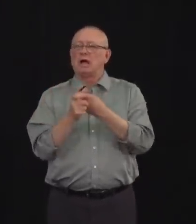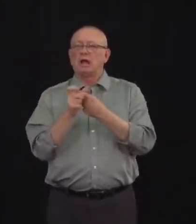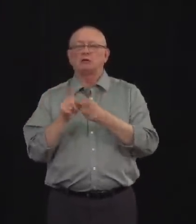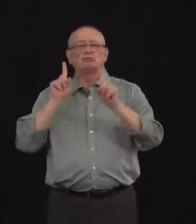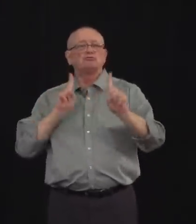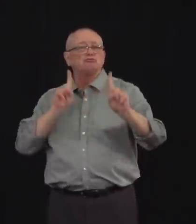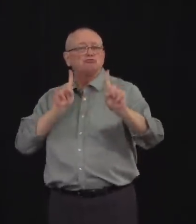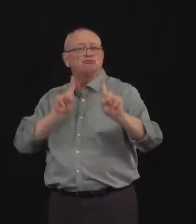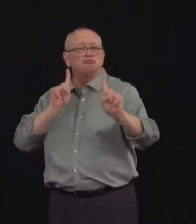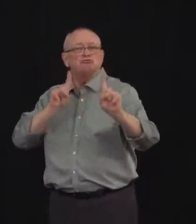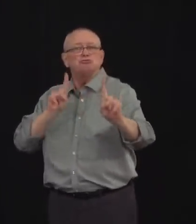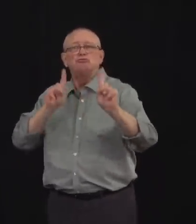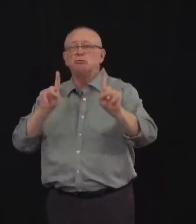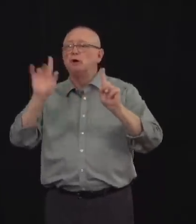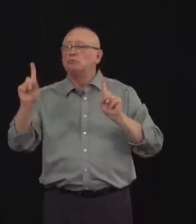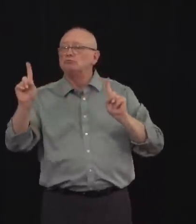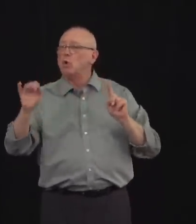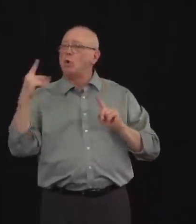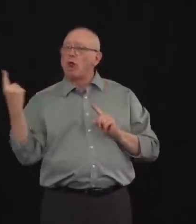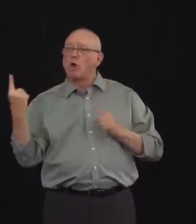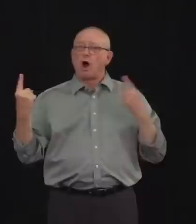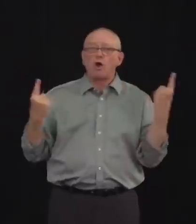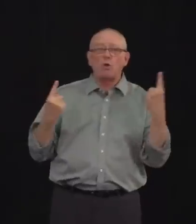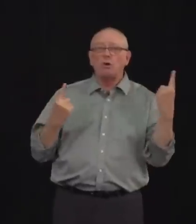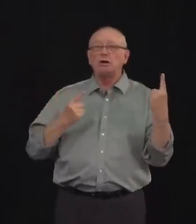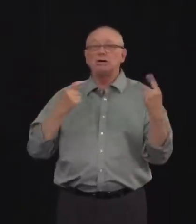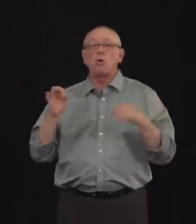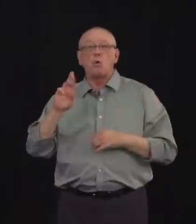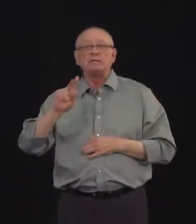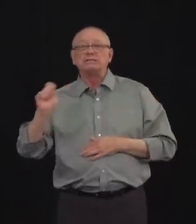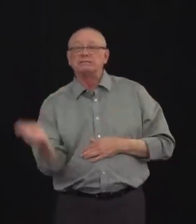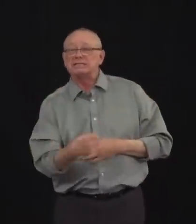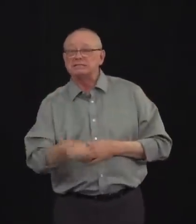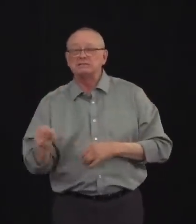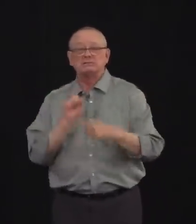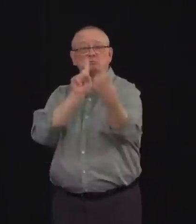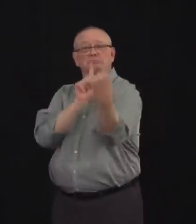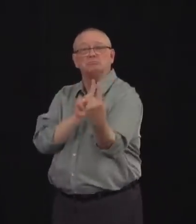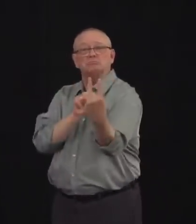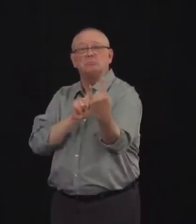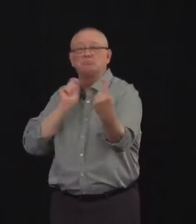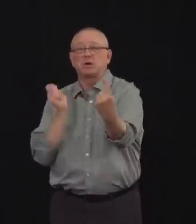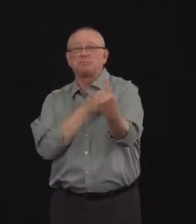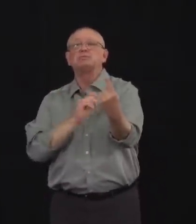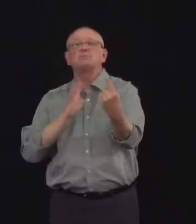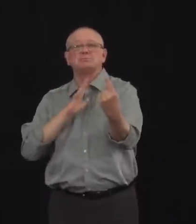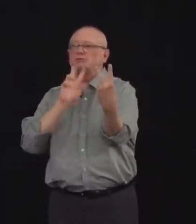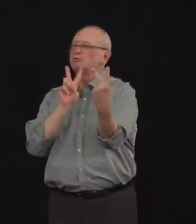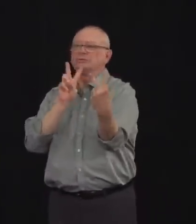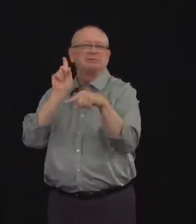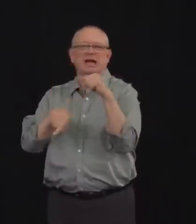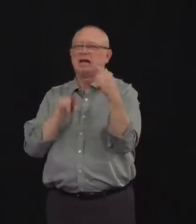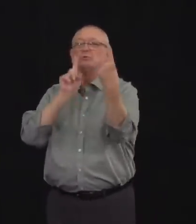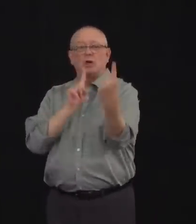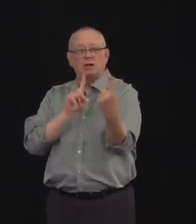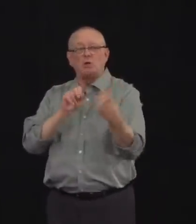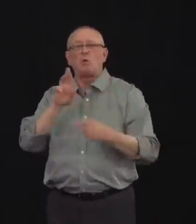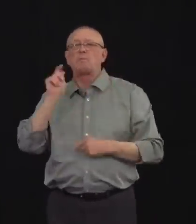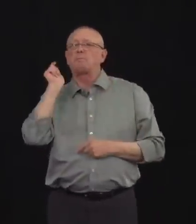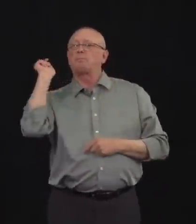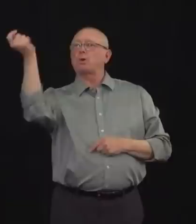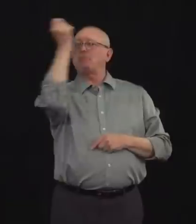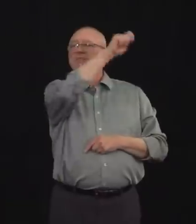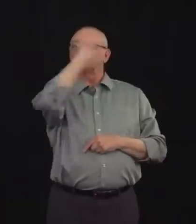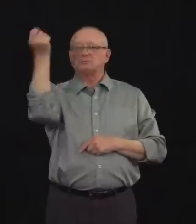singles tennis and badminton or skateboarding. Activities like soccer, football or martial arts are not